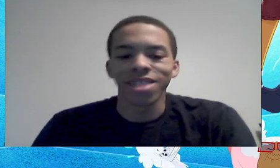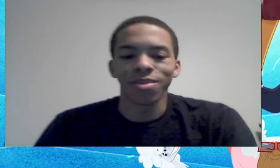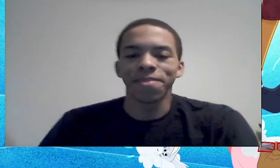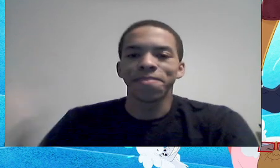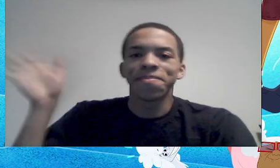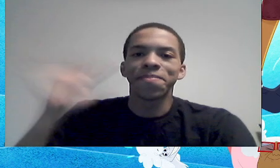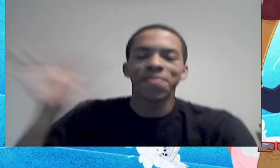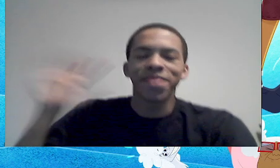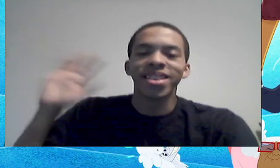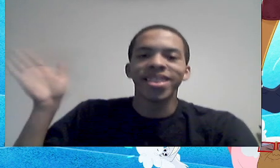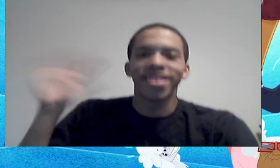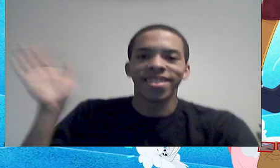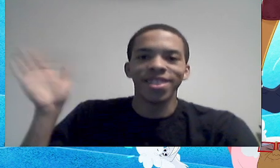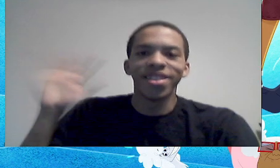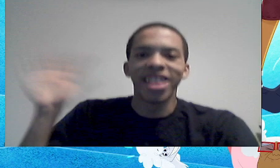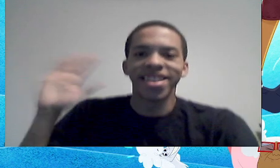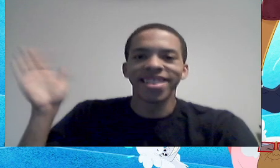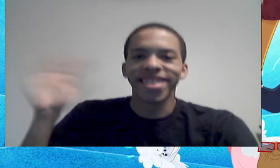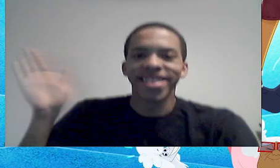you guys in the next one, see you later!